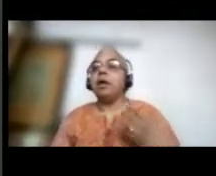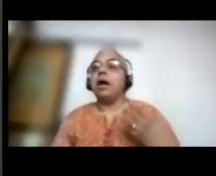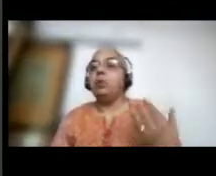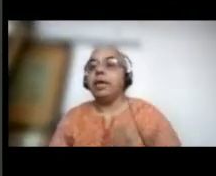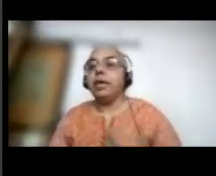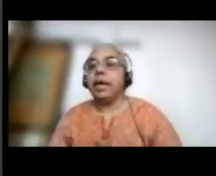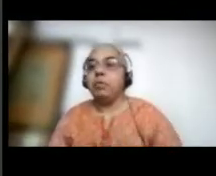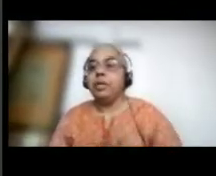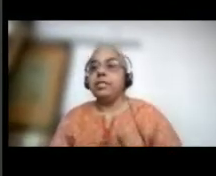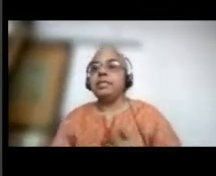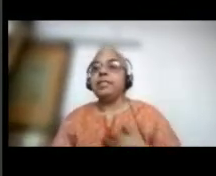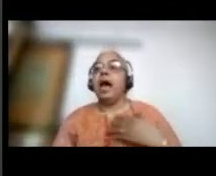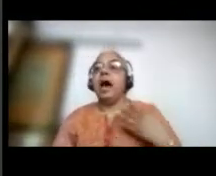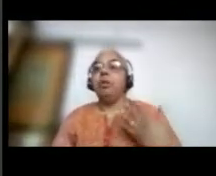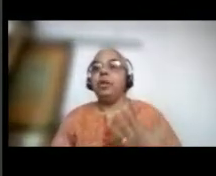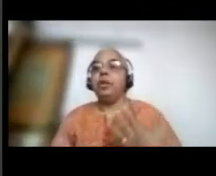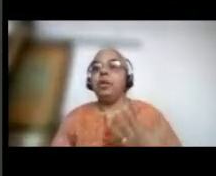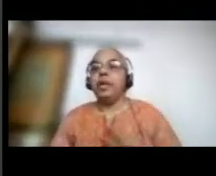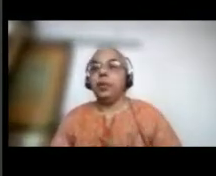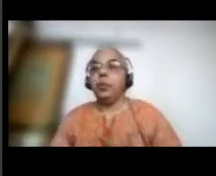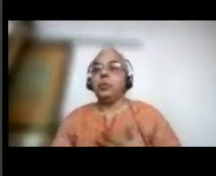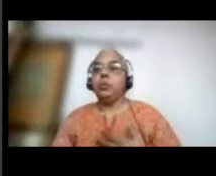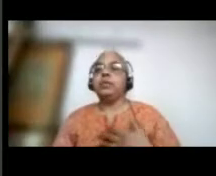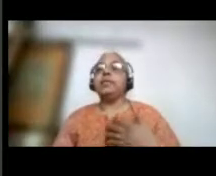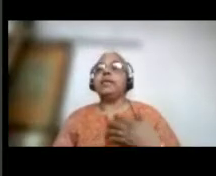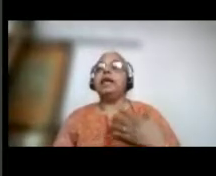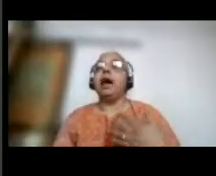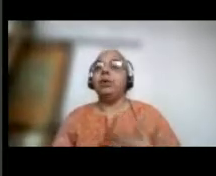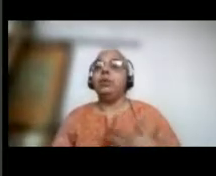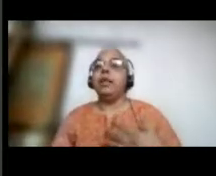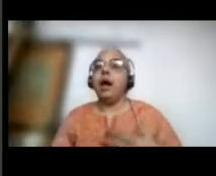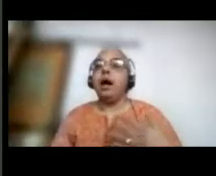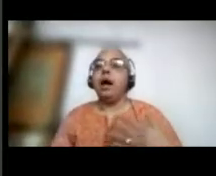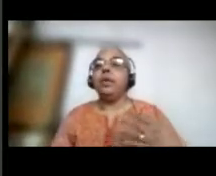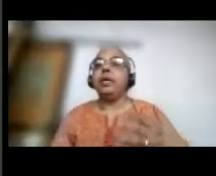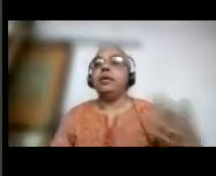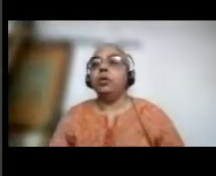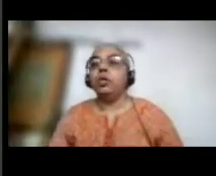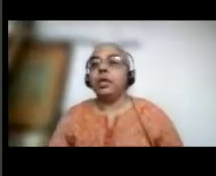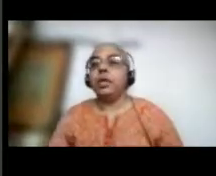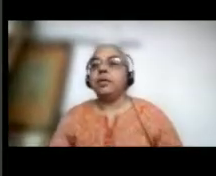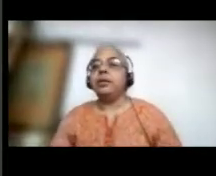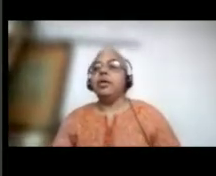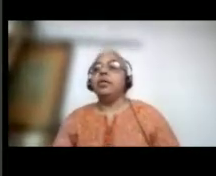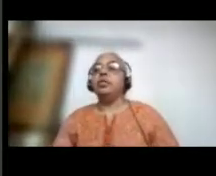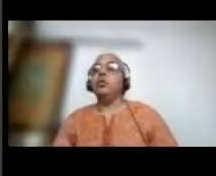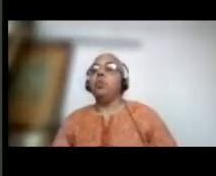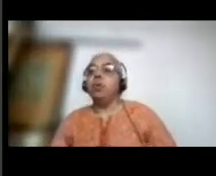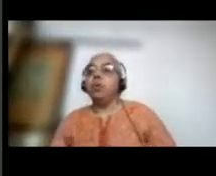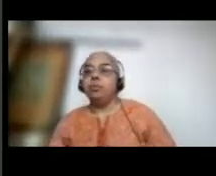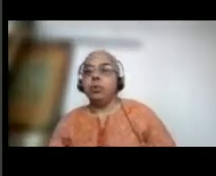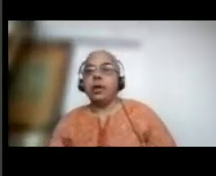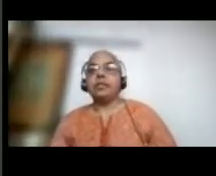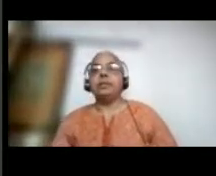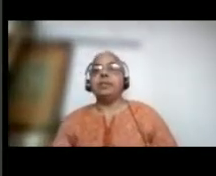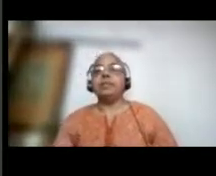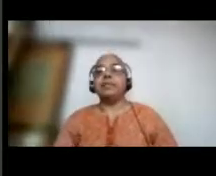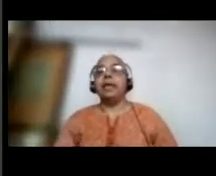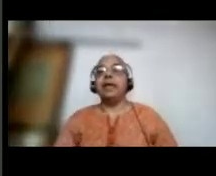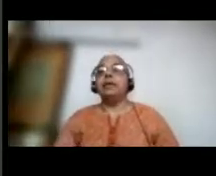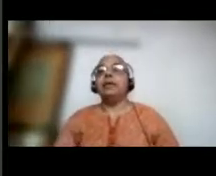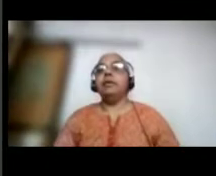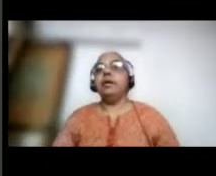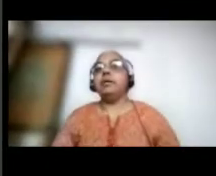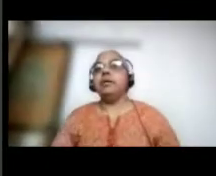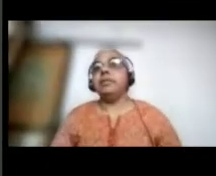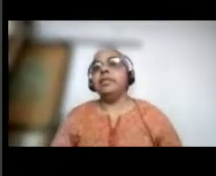us about how they can reach us, how they can work with us, and how we can go together to do more and more activities.